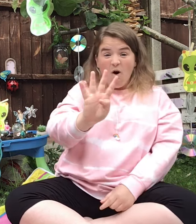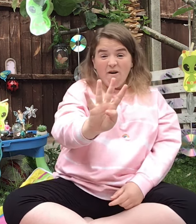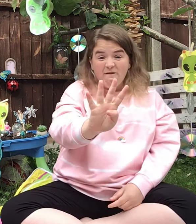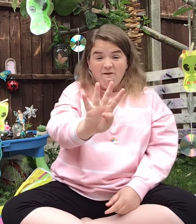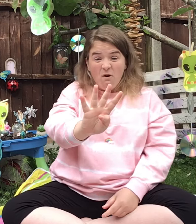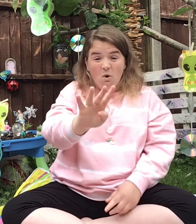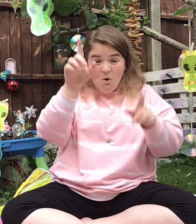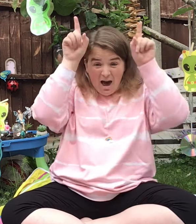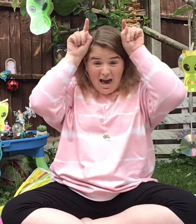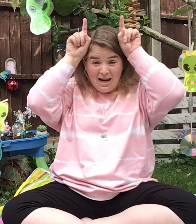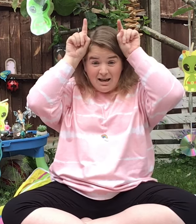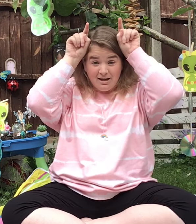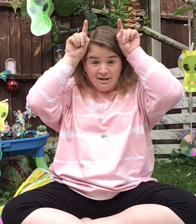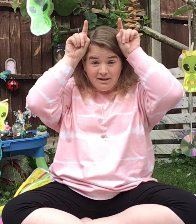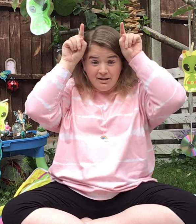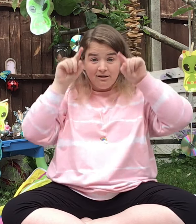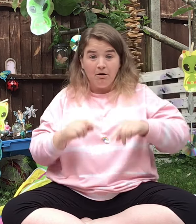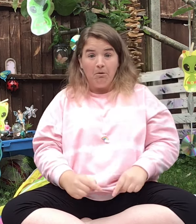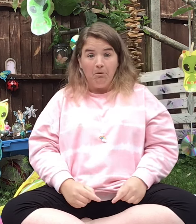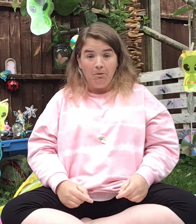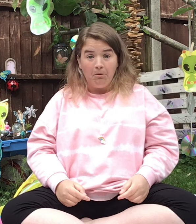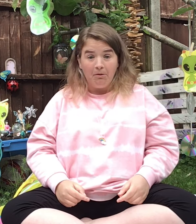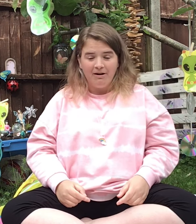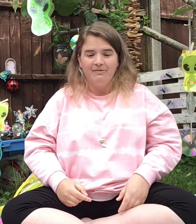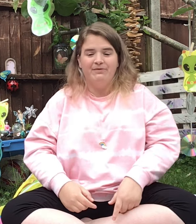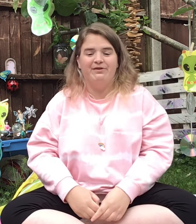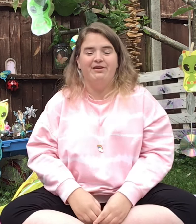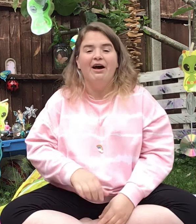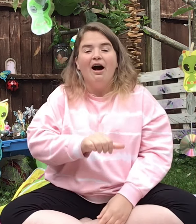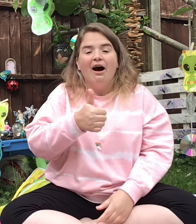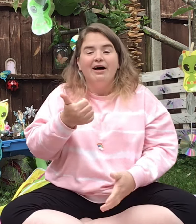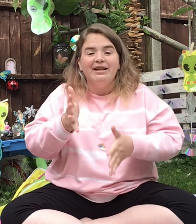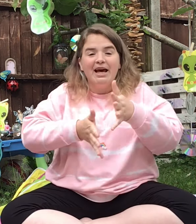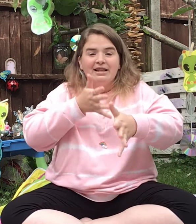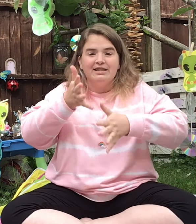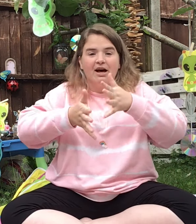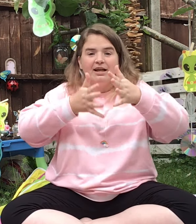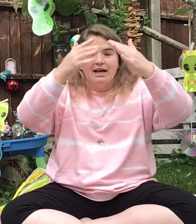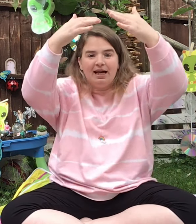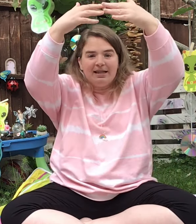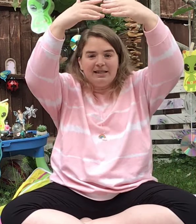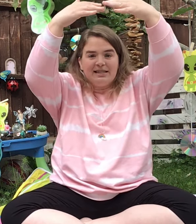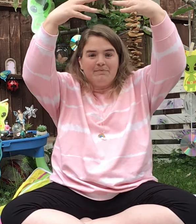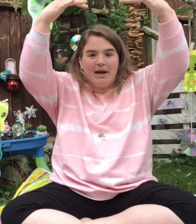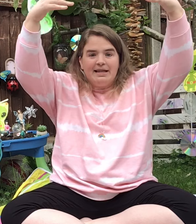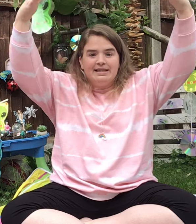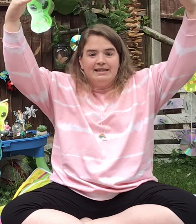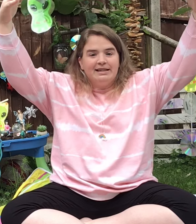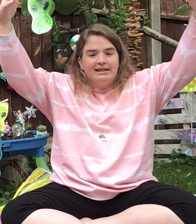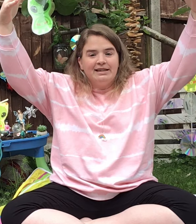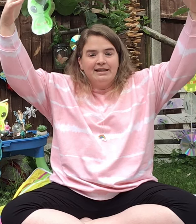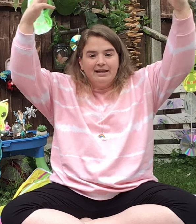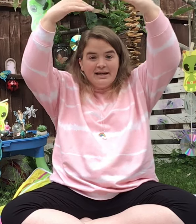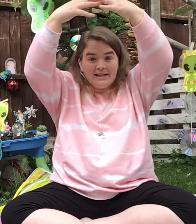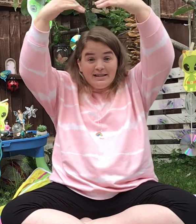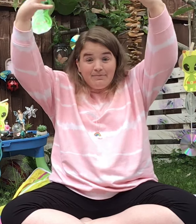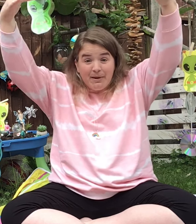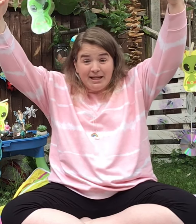four aliens. Oh, our next sign is space. Space.